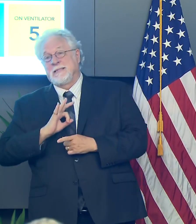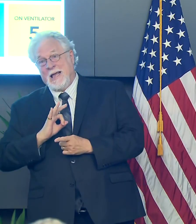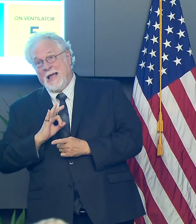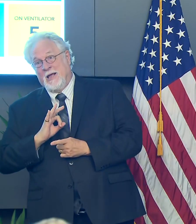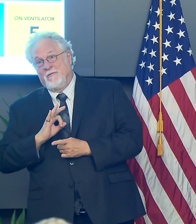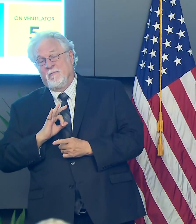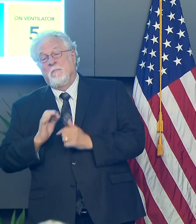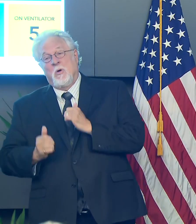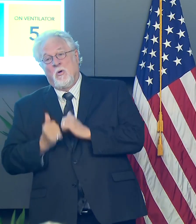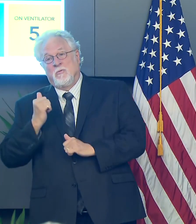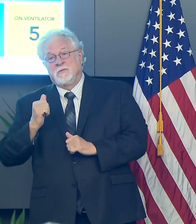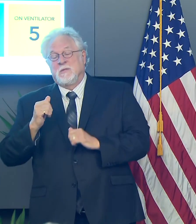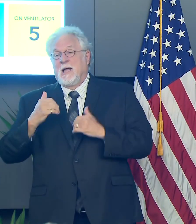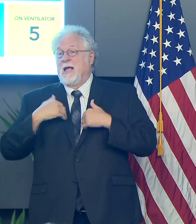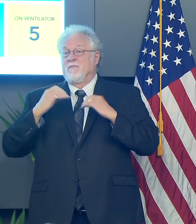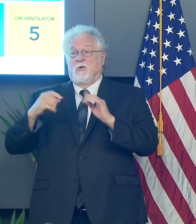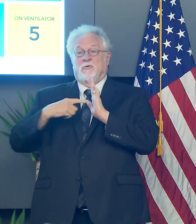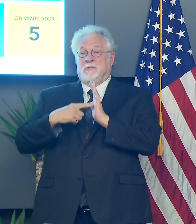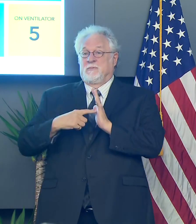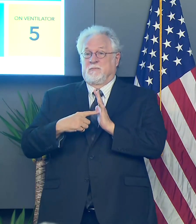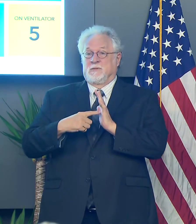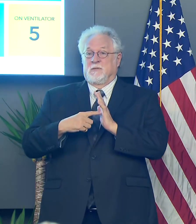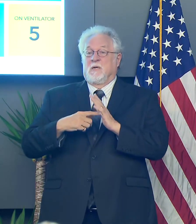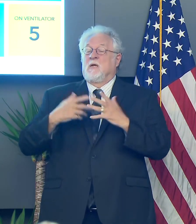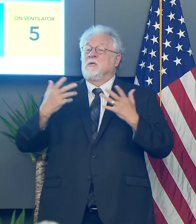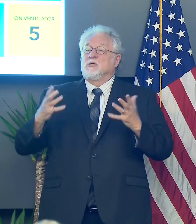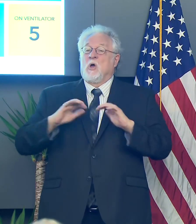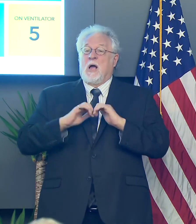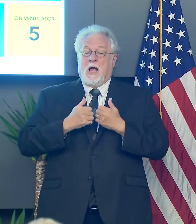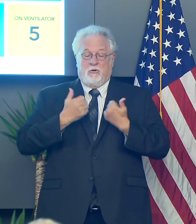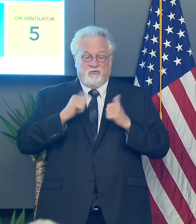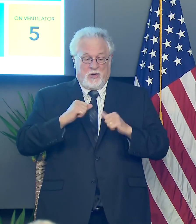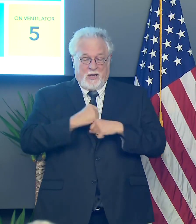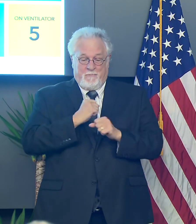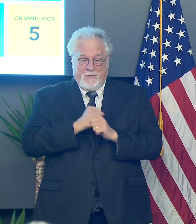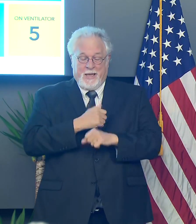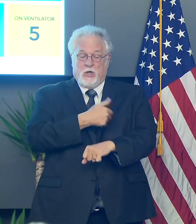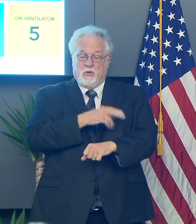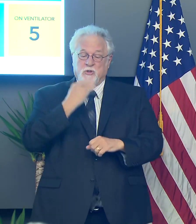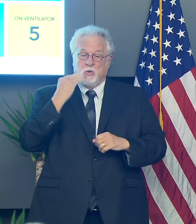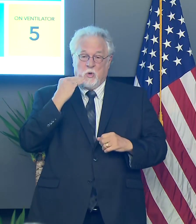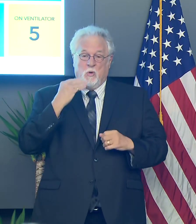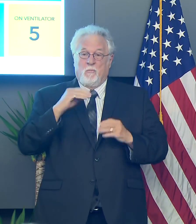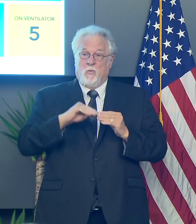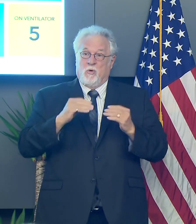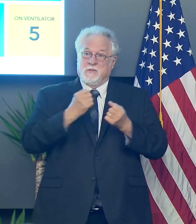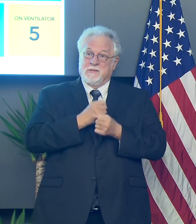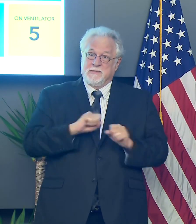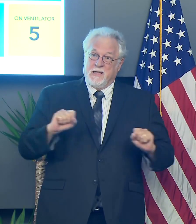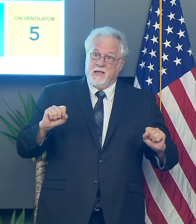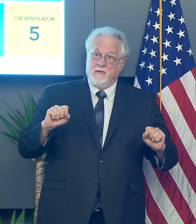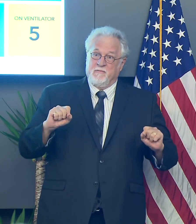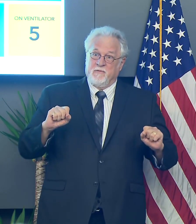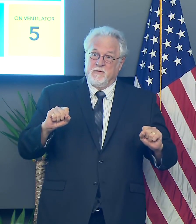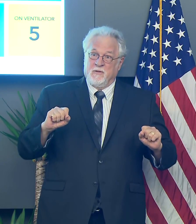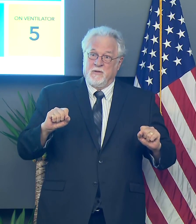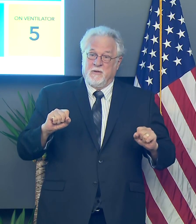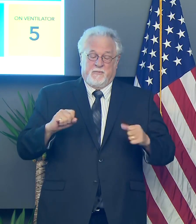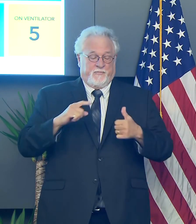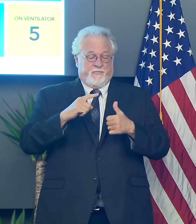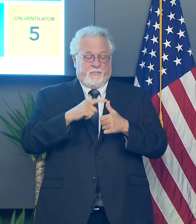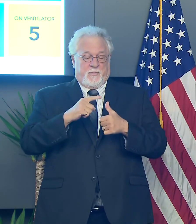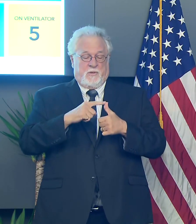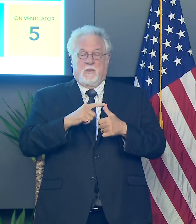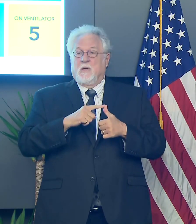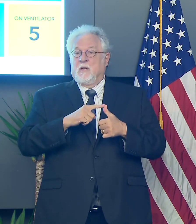are asymptomatic. And so the way we try to make our nursing homes safer to do several things is